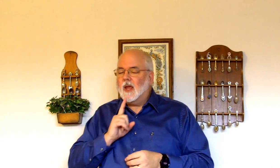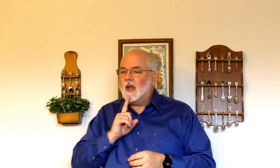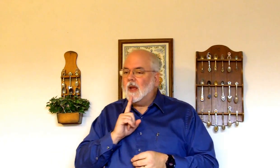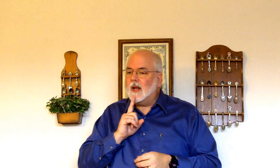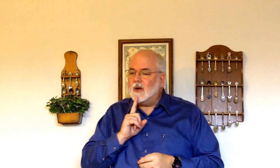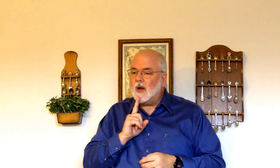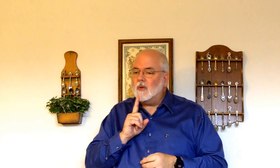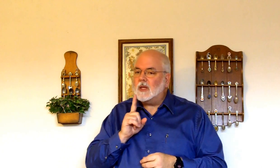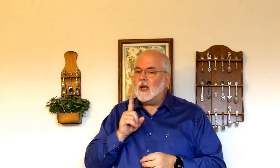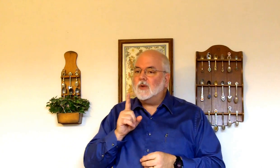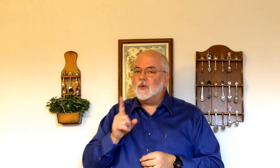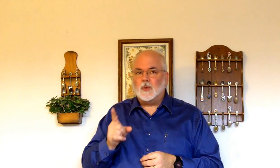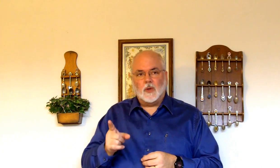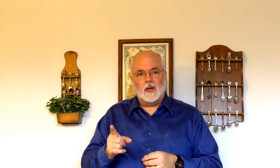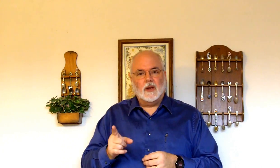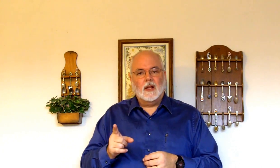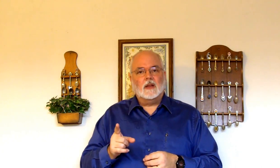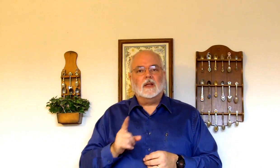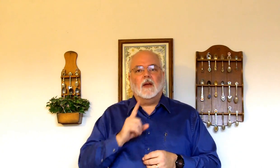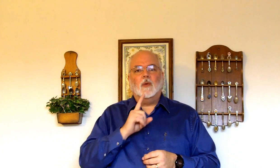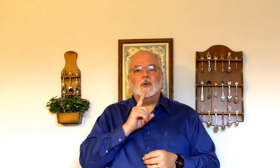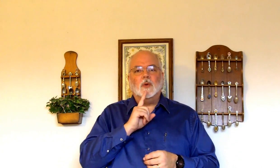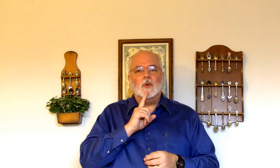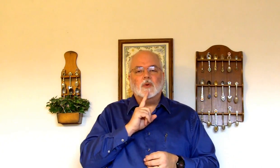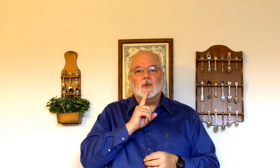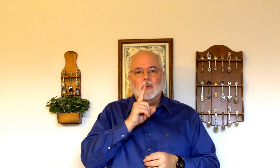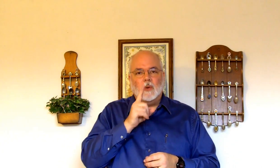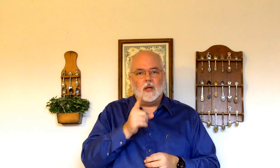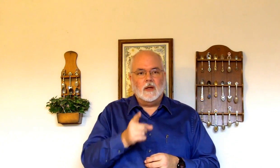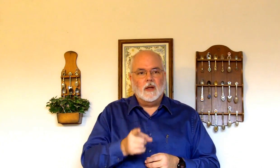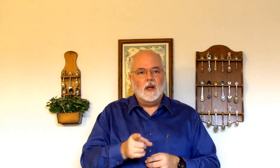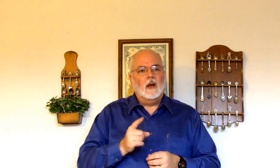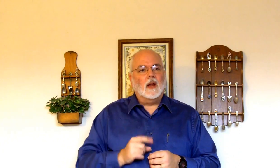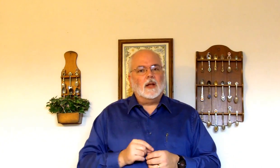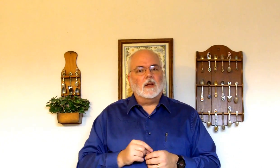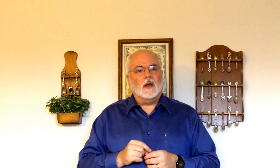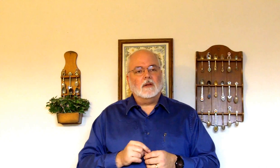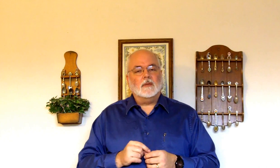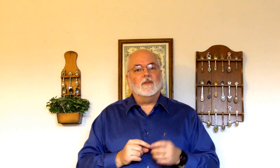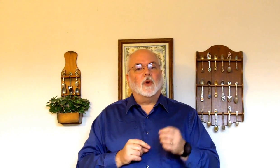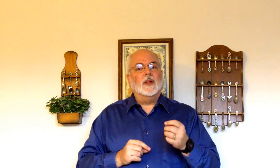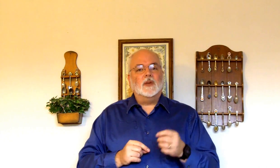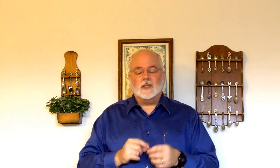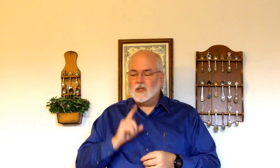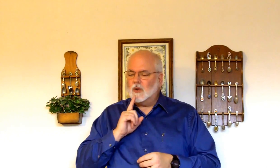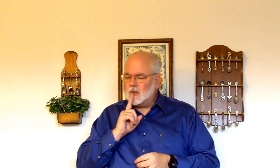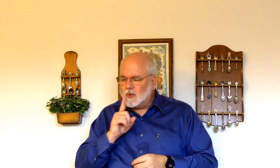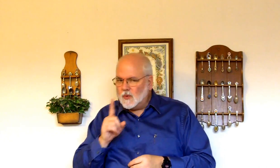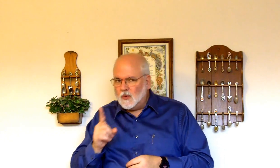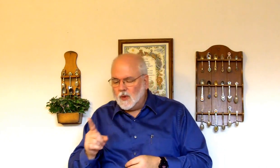And, here I would sign truly. The deaf will do truly. Truly. emphasis. Truly.